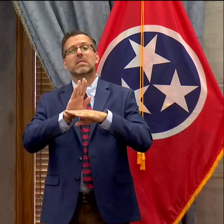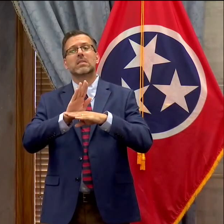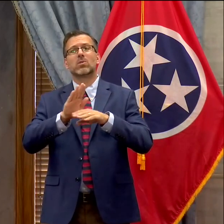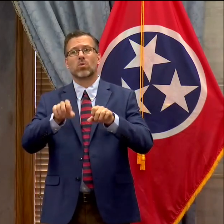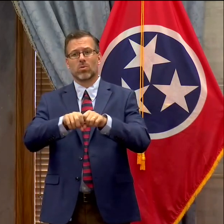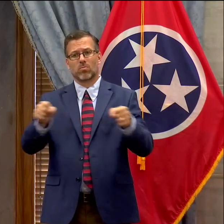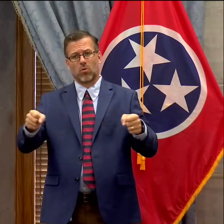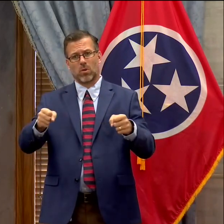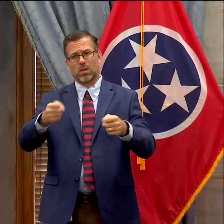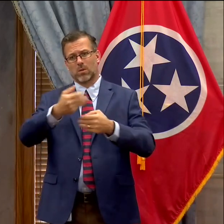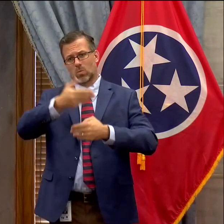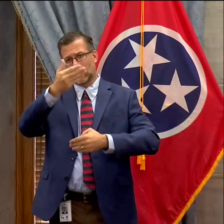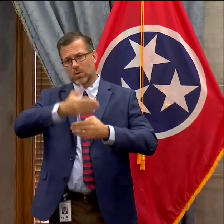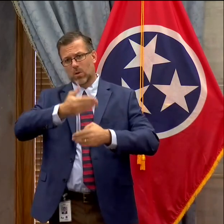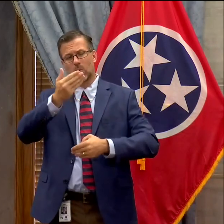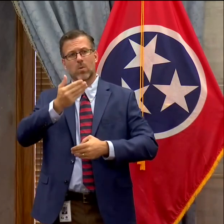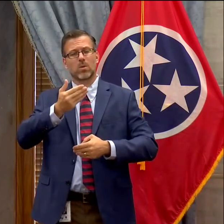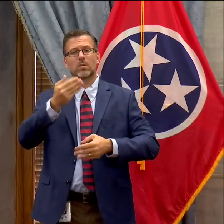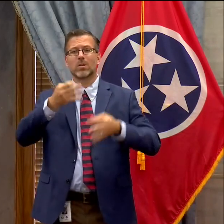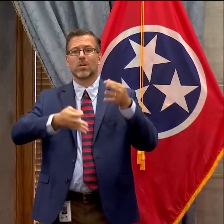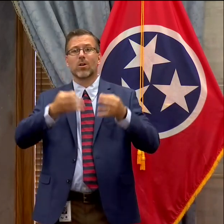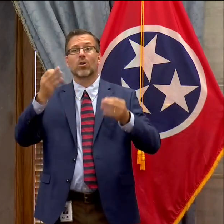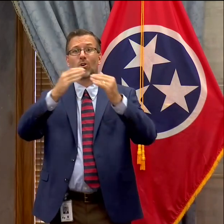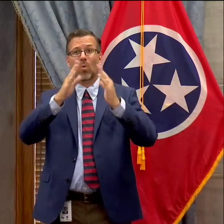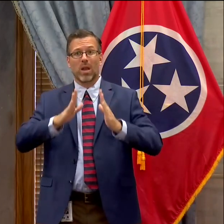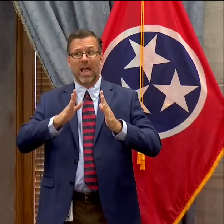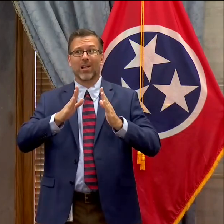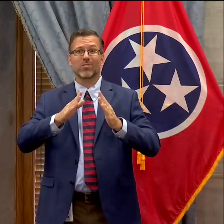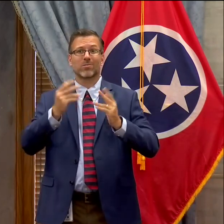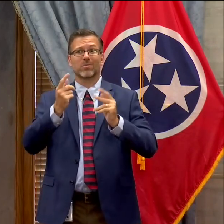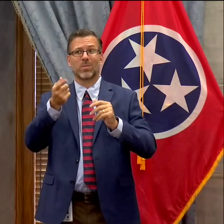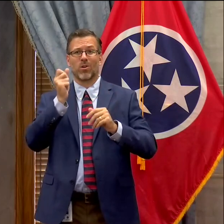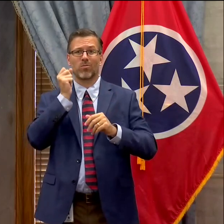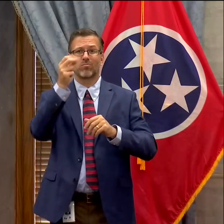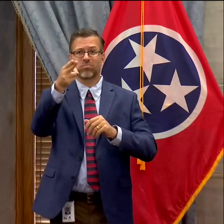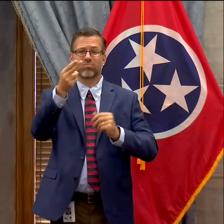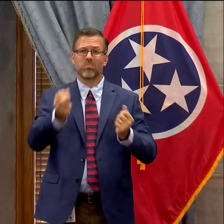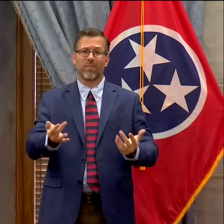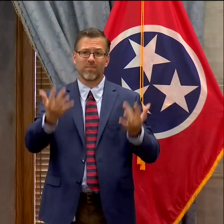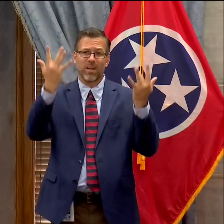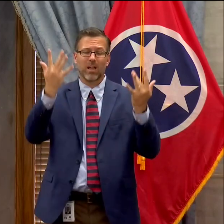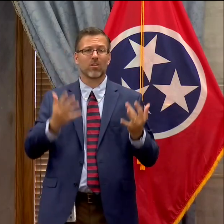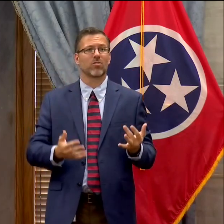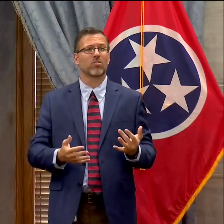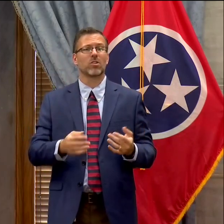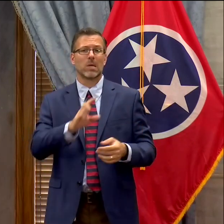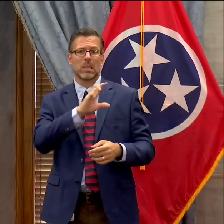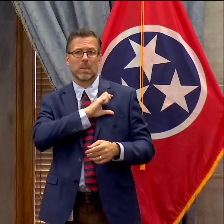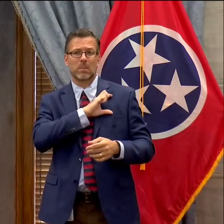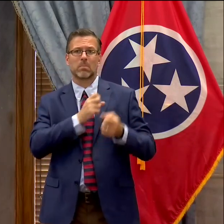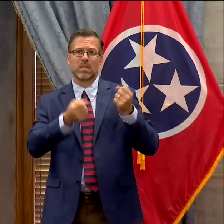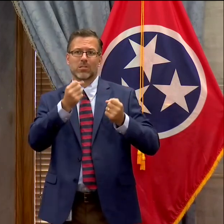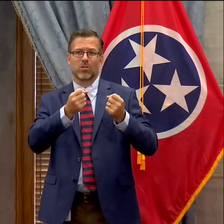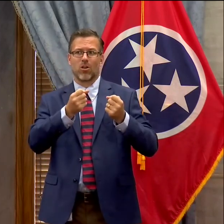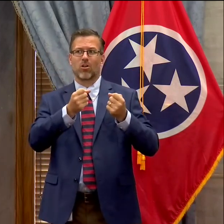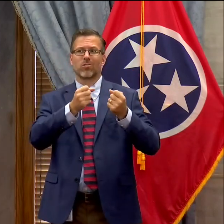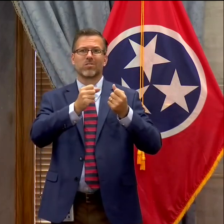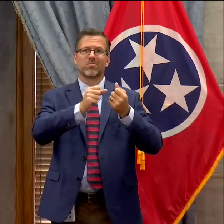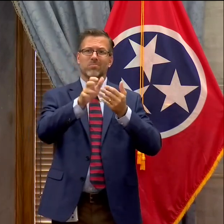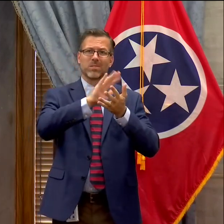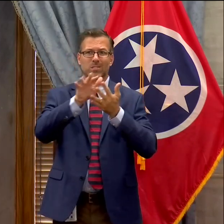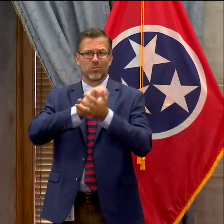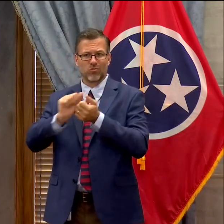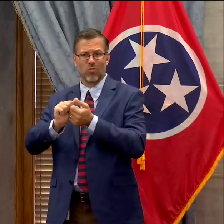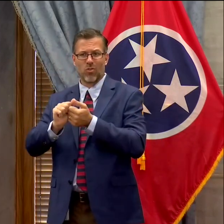and property stolen. We had a courthouse on fire. We had law enforcement cars destroyed. There's